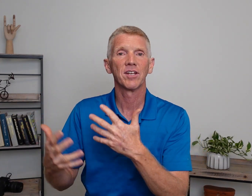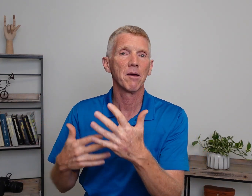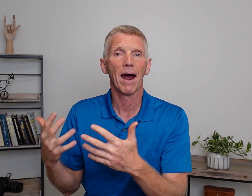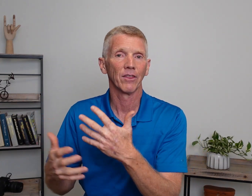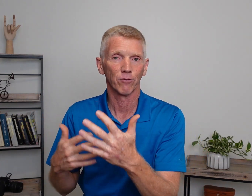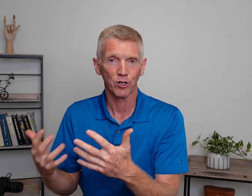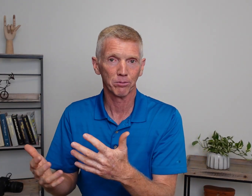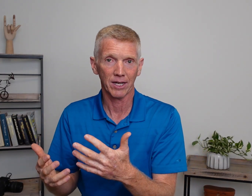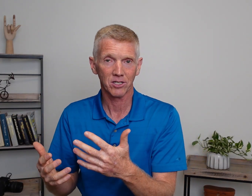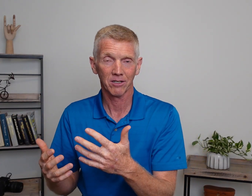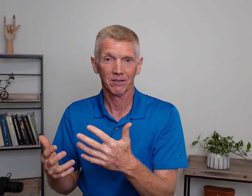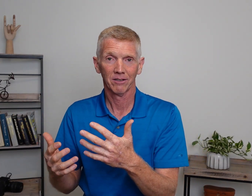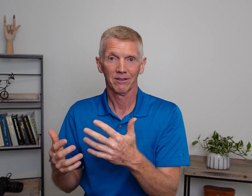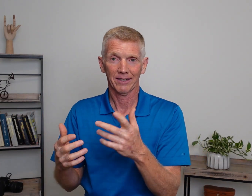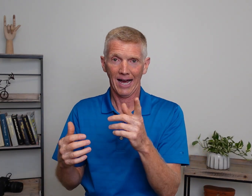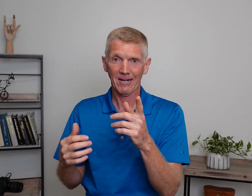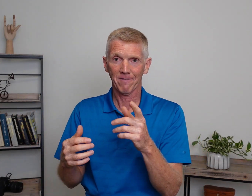say about it in the first place? Got it?